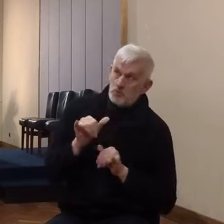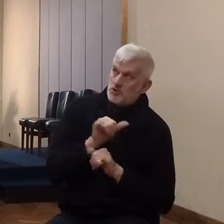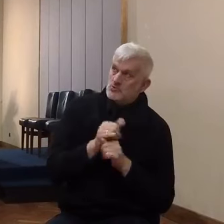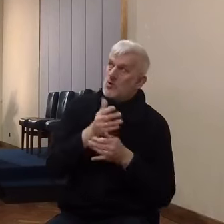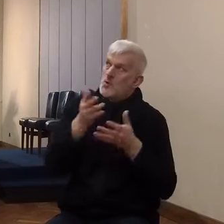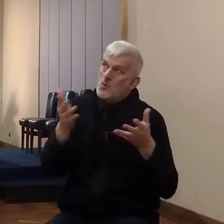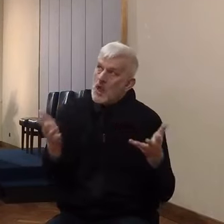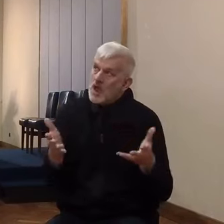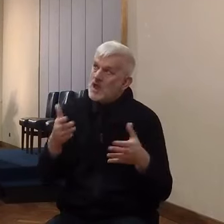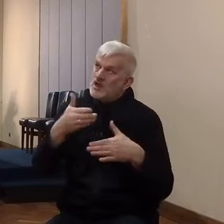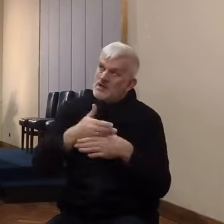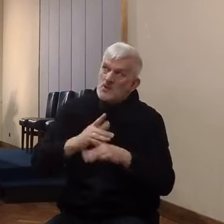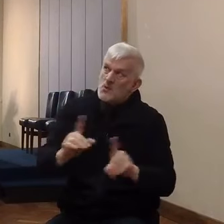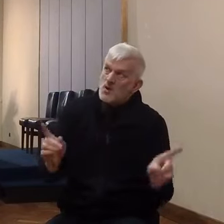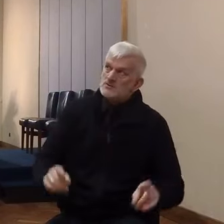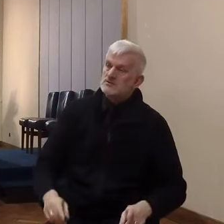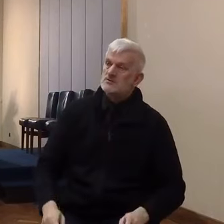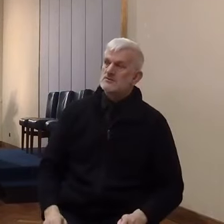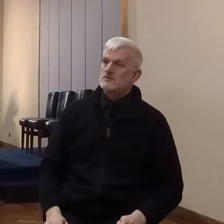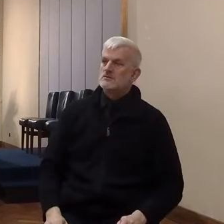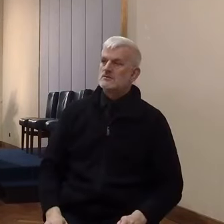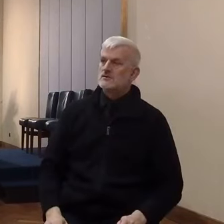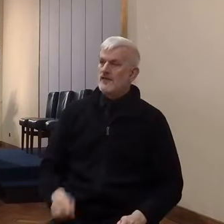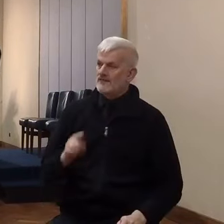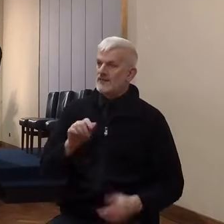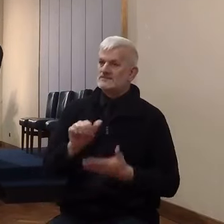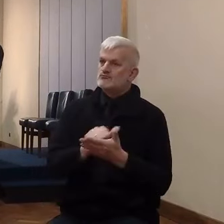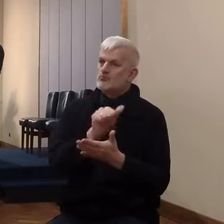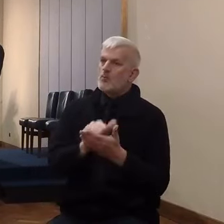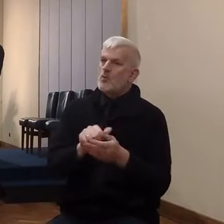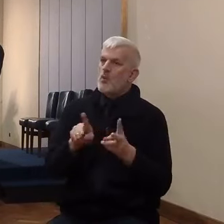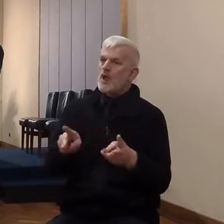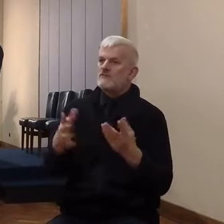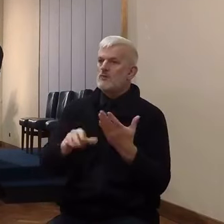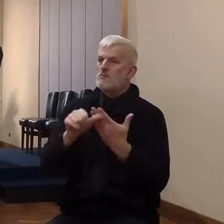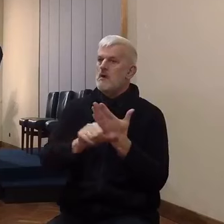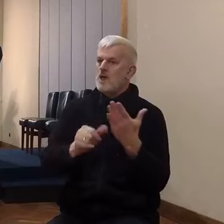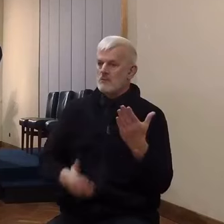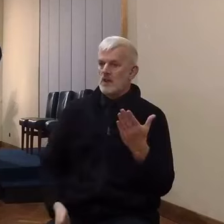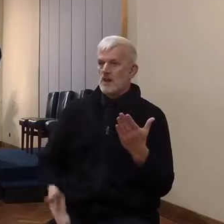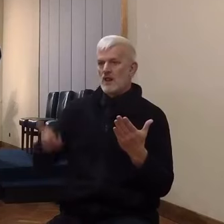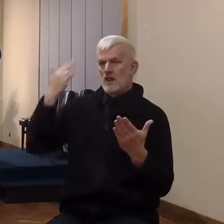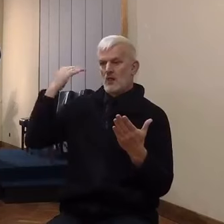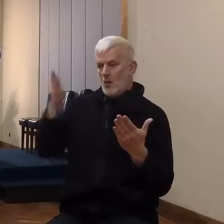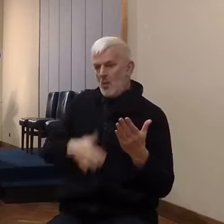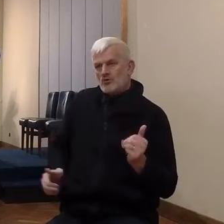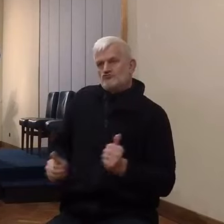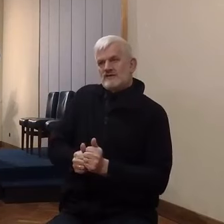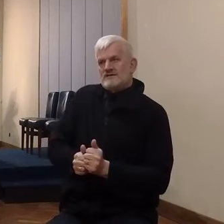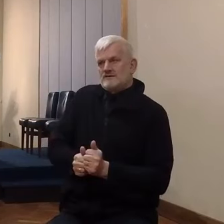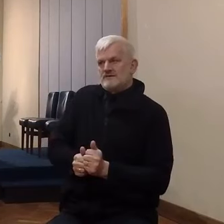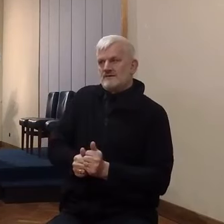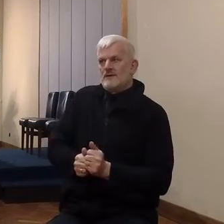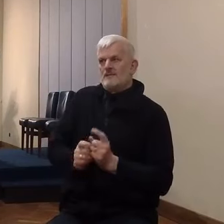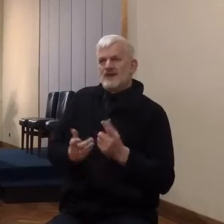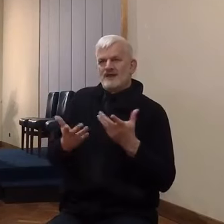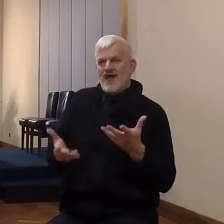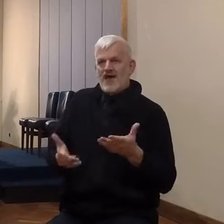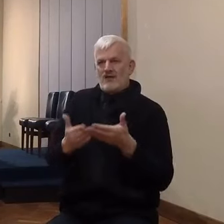change. The modern teaching in the new evangelicalism, the new Calvinism, and so on, is, no, no, no,